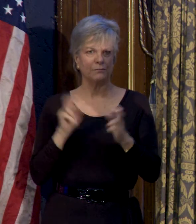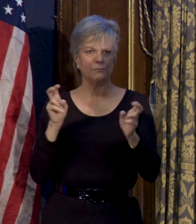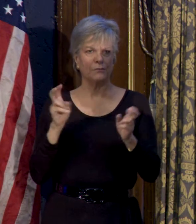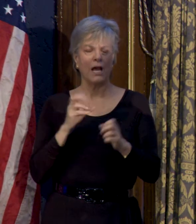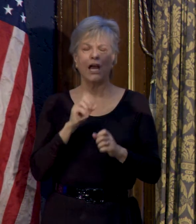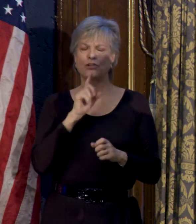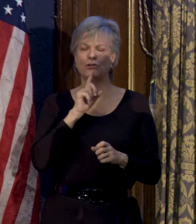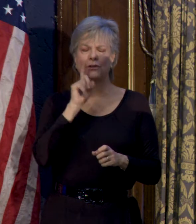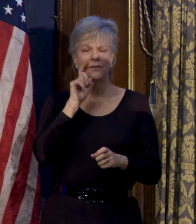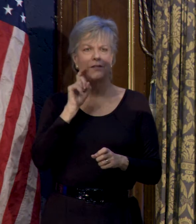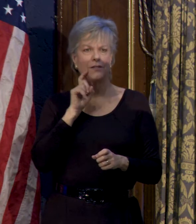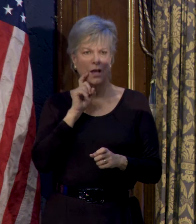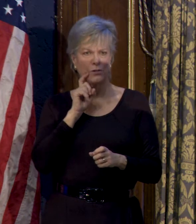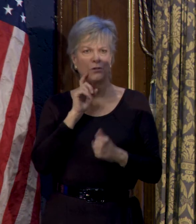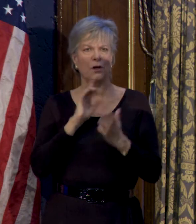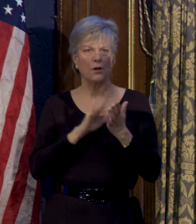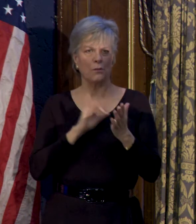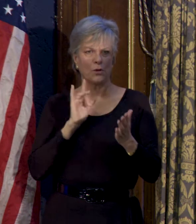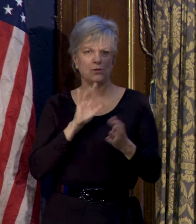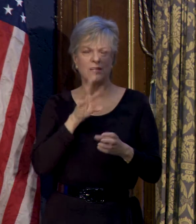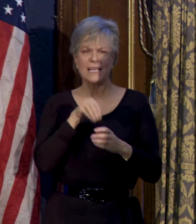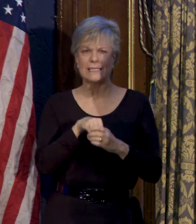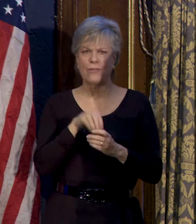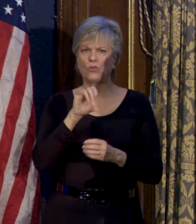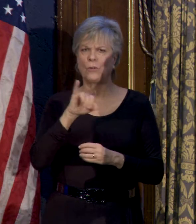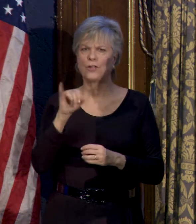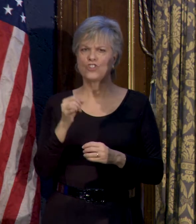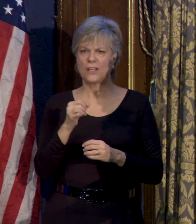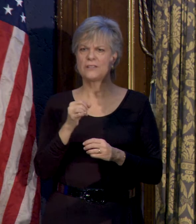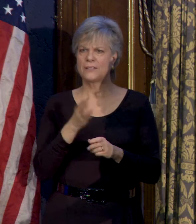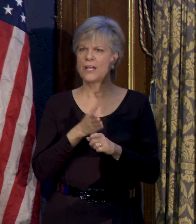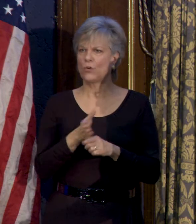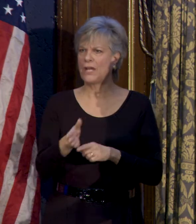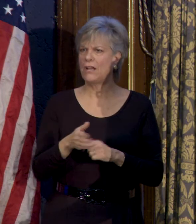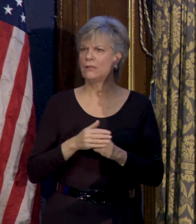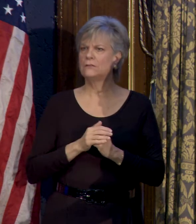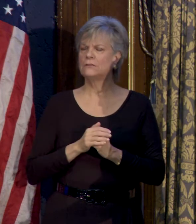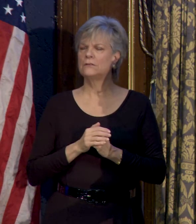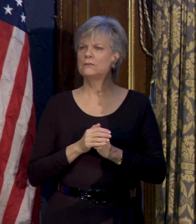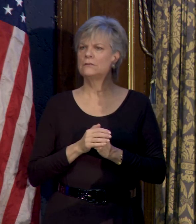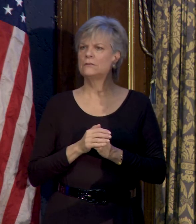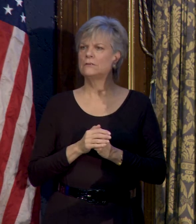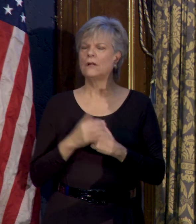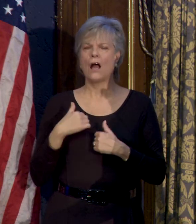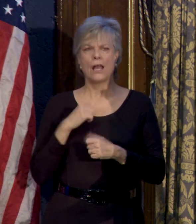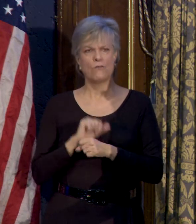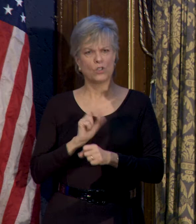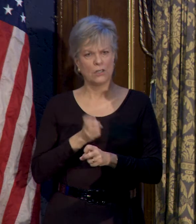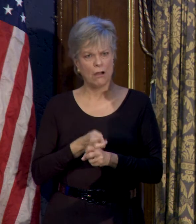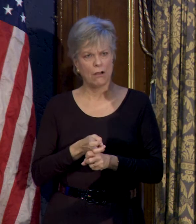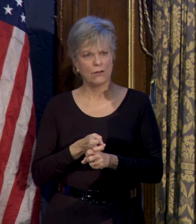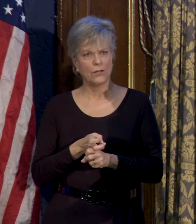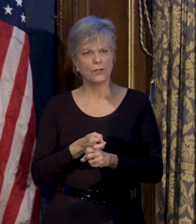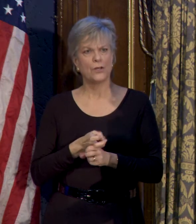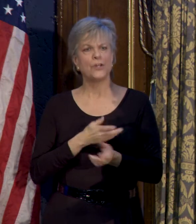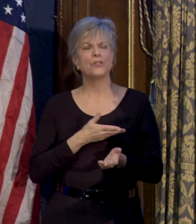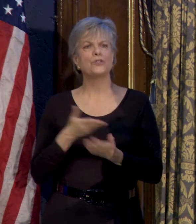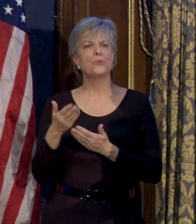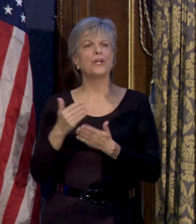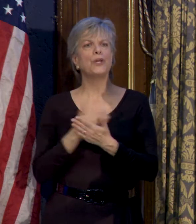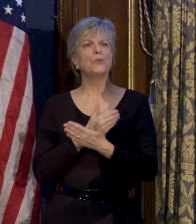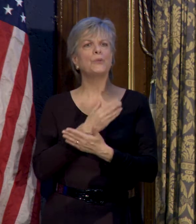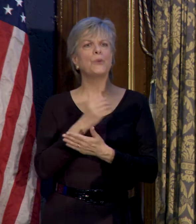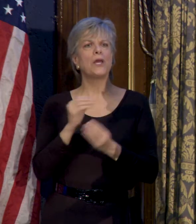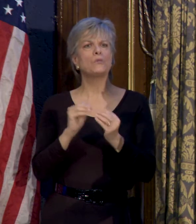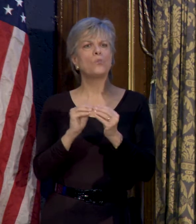sexual abuse of children falls into the criminal justice arena. So I have worked hard to bring a new